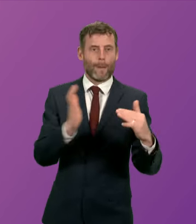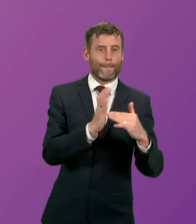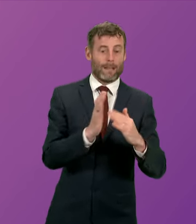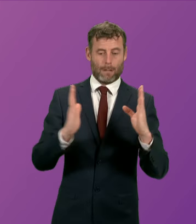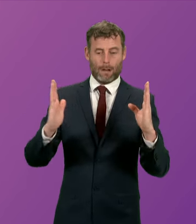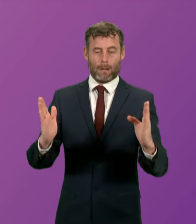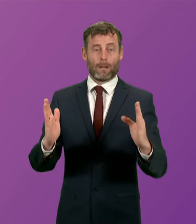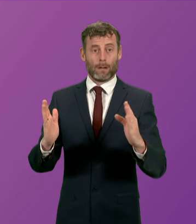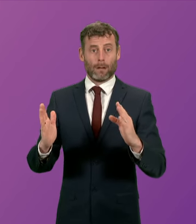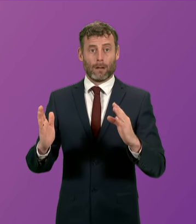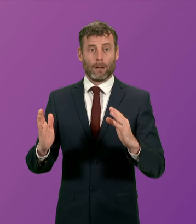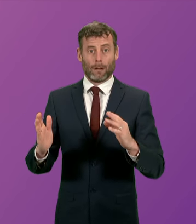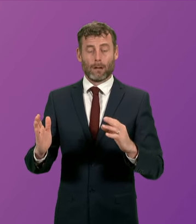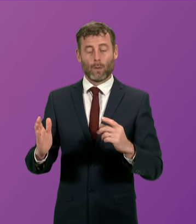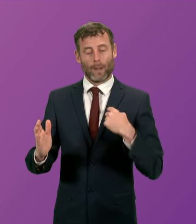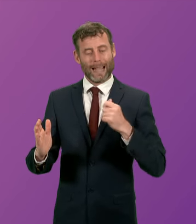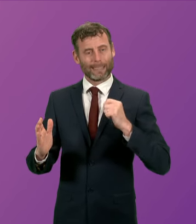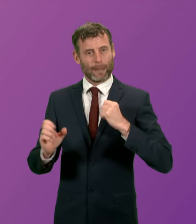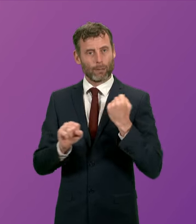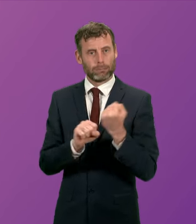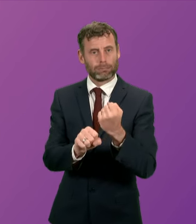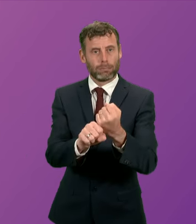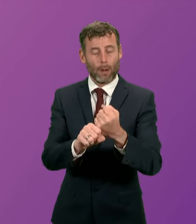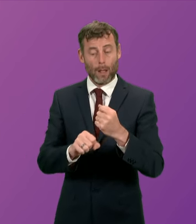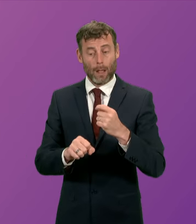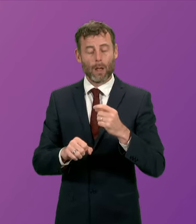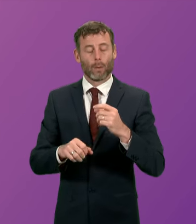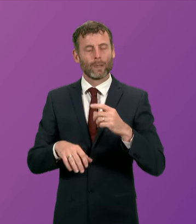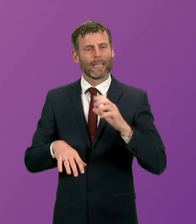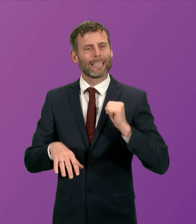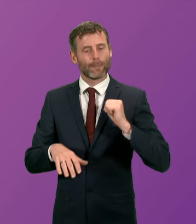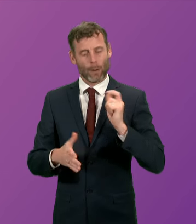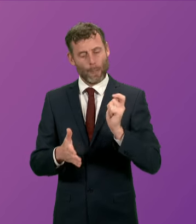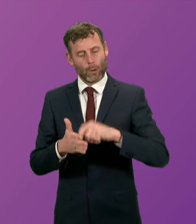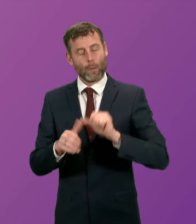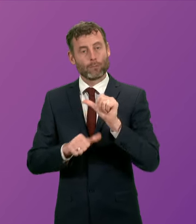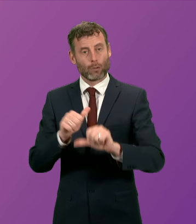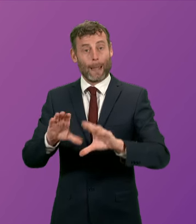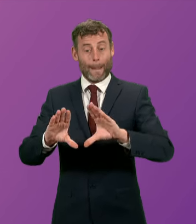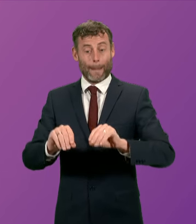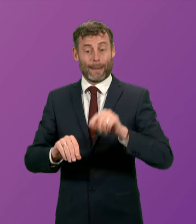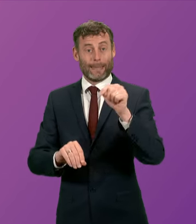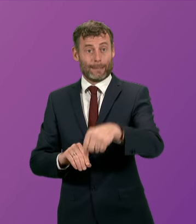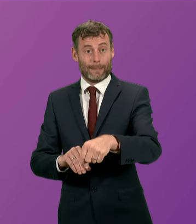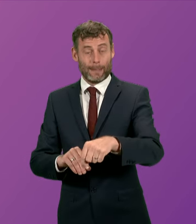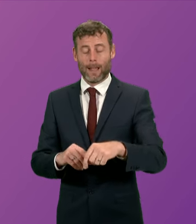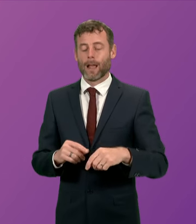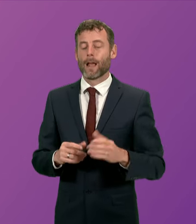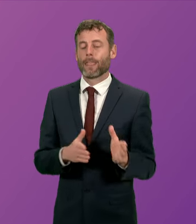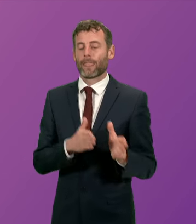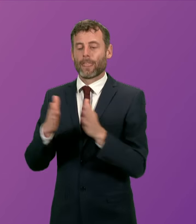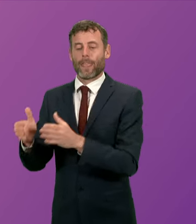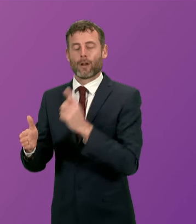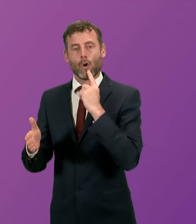is our expectation of the completion of the procurement process there and just the other week there the procurement process